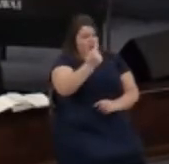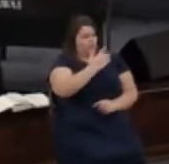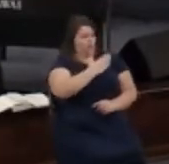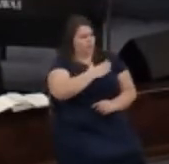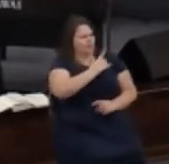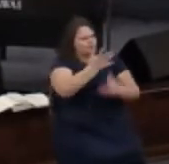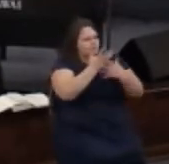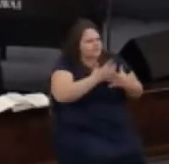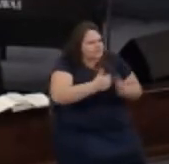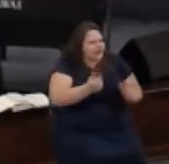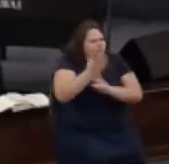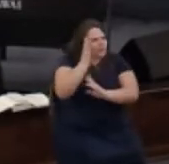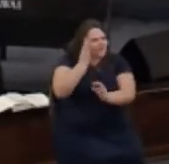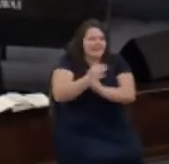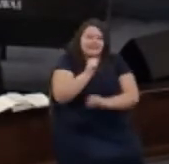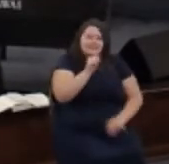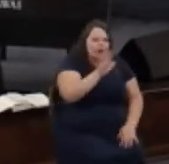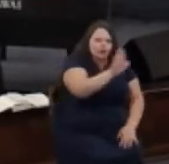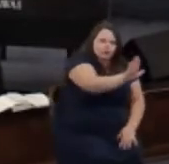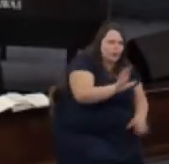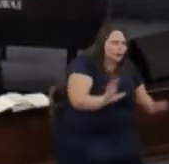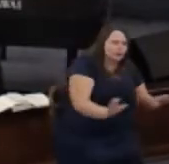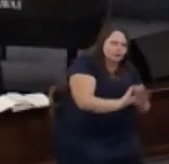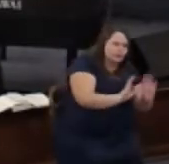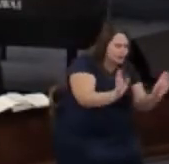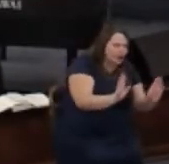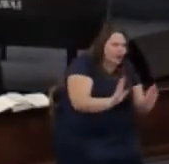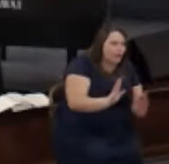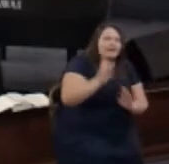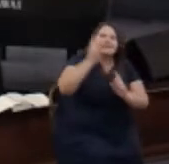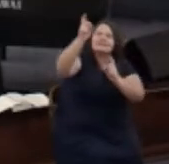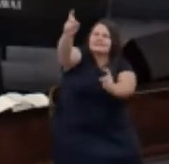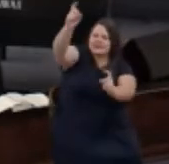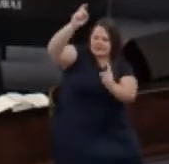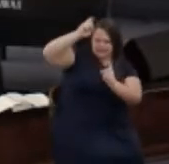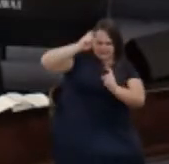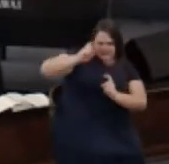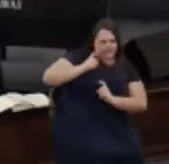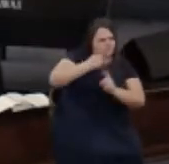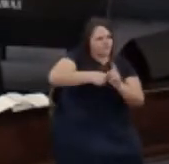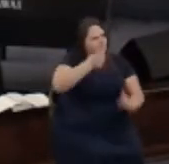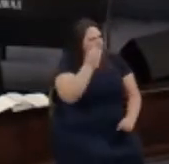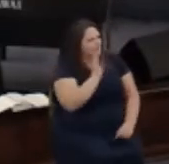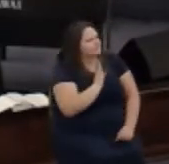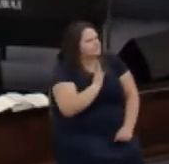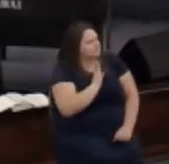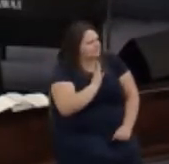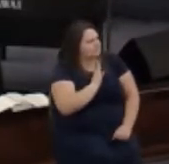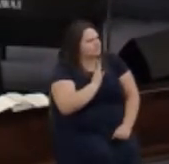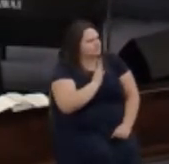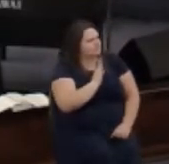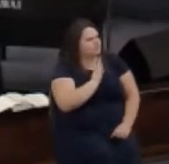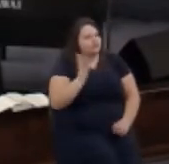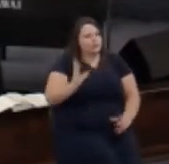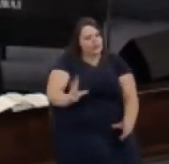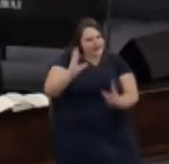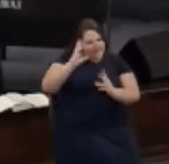not your own doing it is the gift of God accept the gift